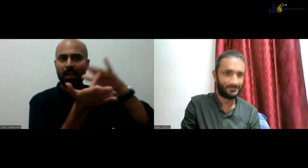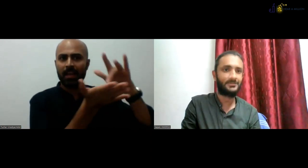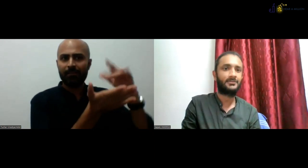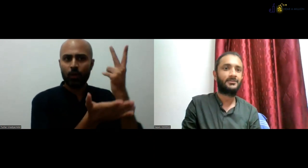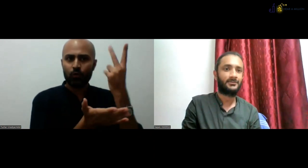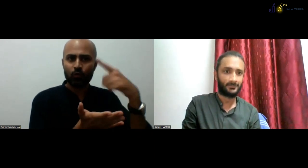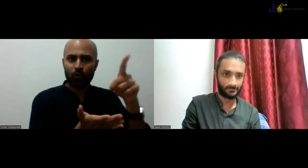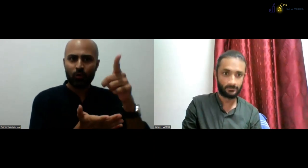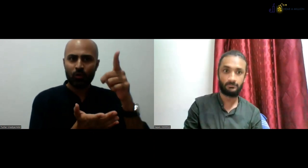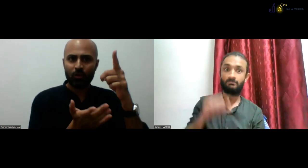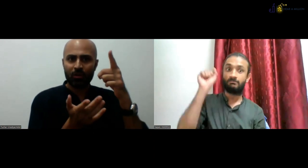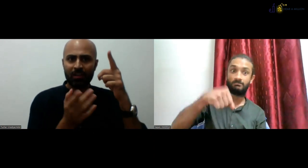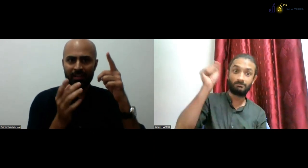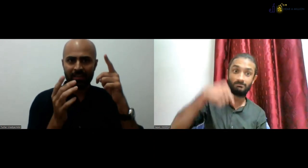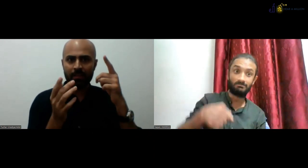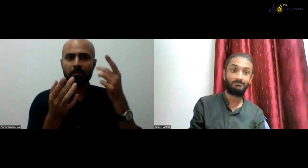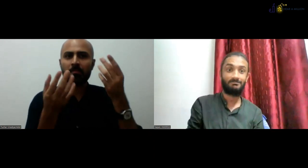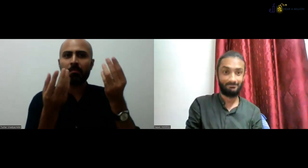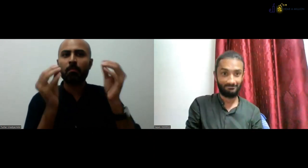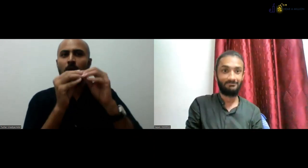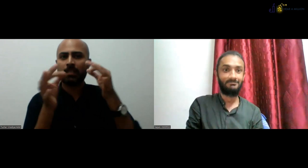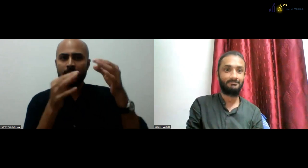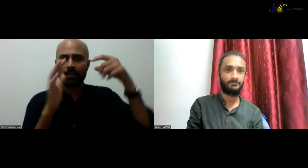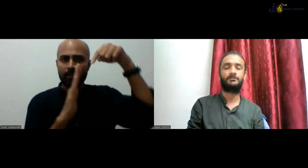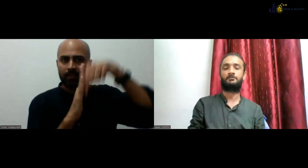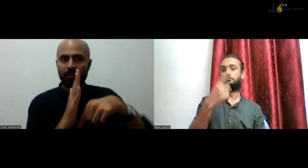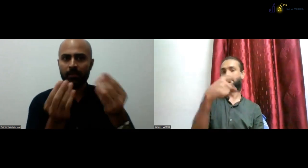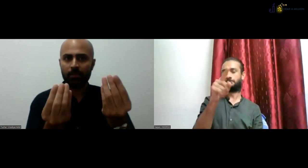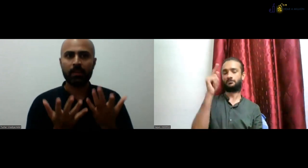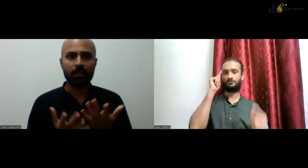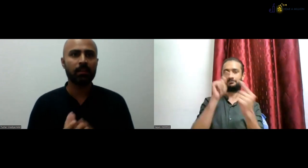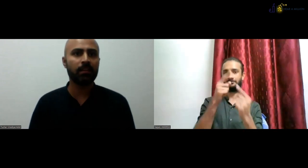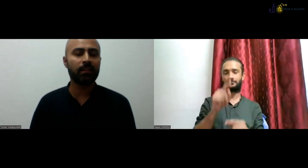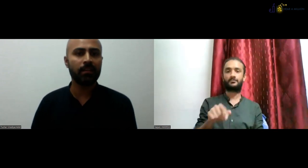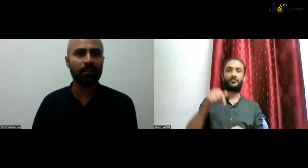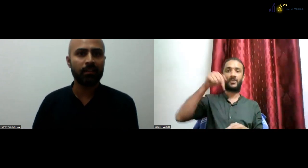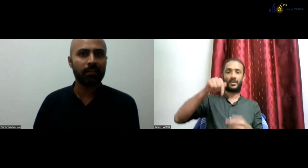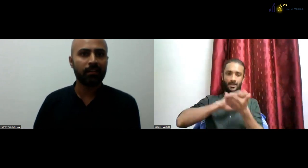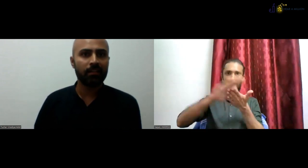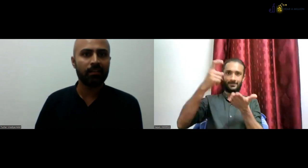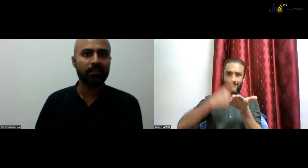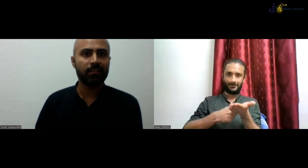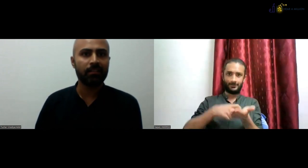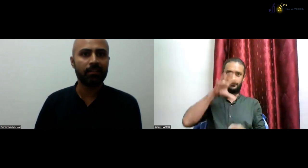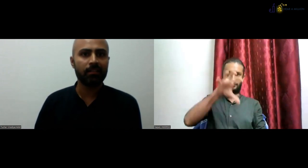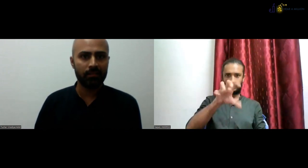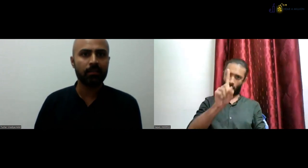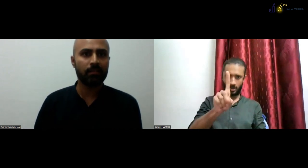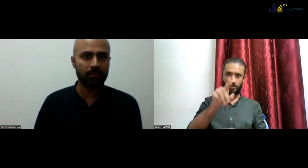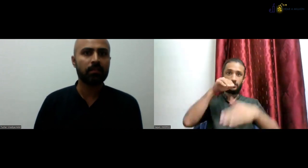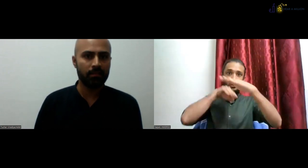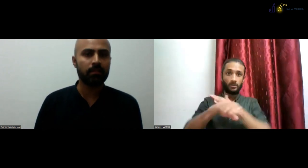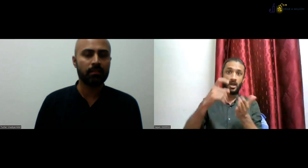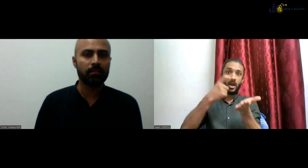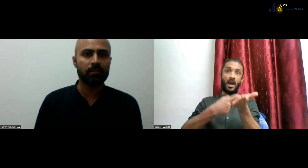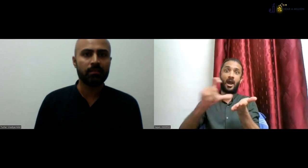Thanks for clarifying all that, Tushat. Can you tell us that DTI-SL, how many places about, what two places or three places offering it? Can you clarify?